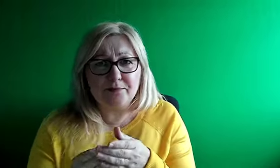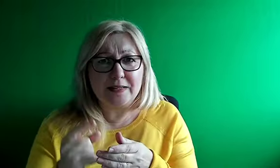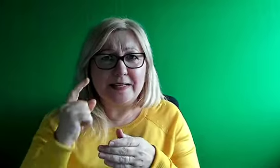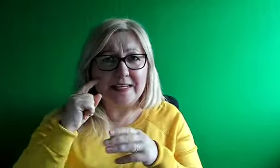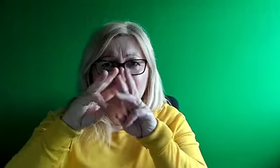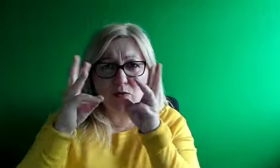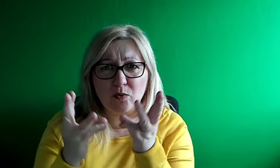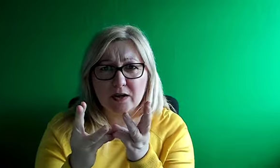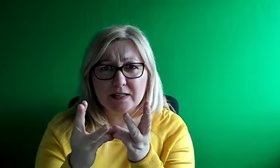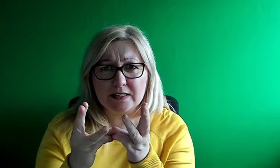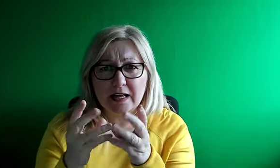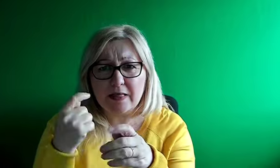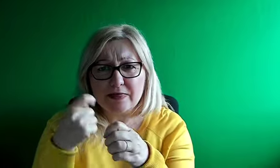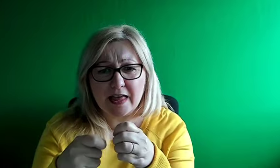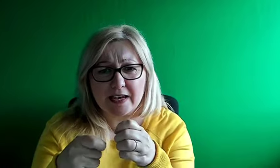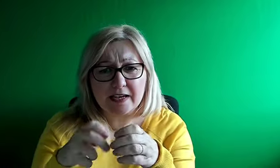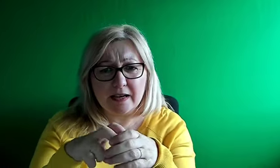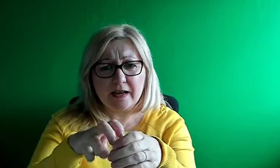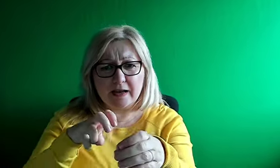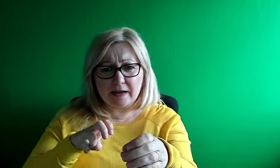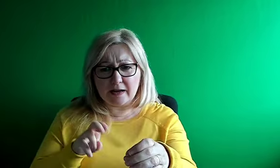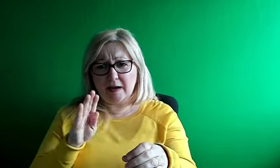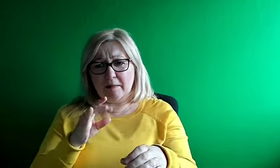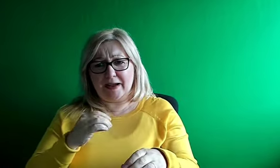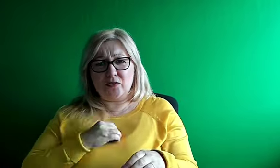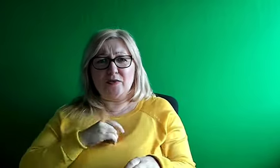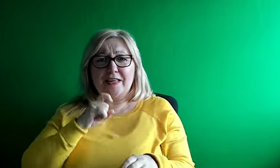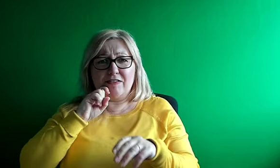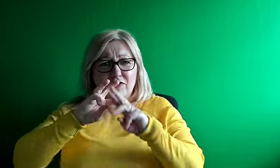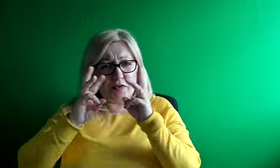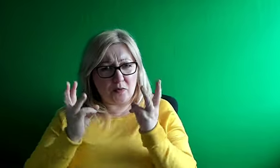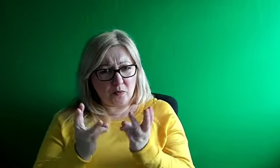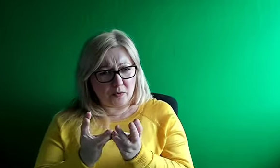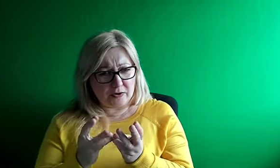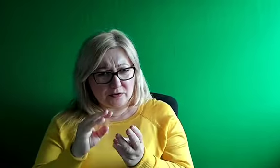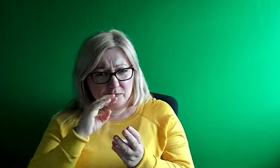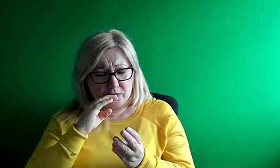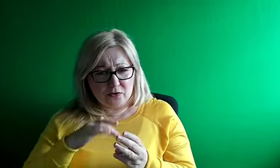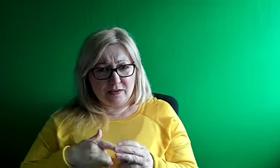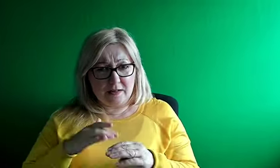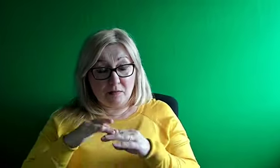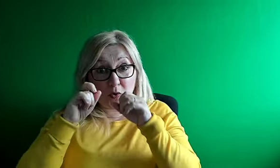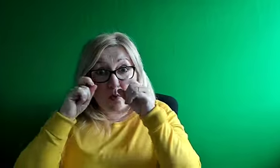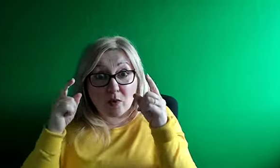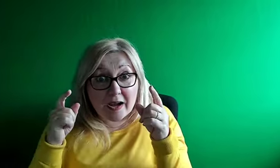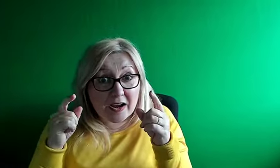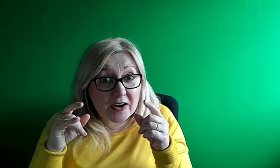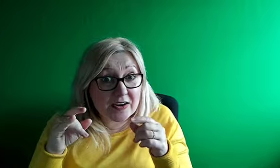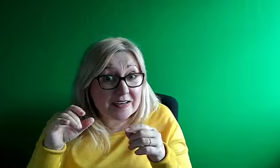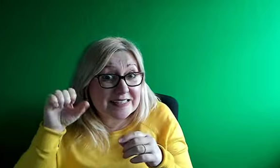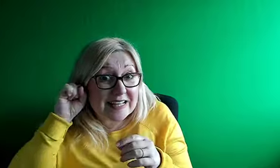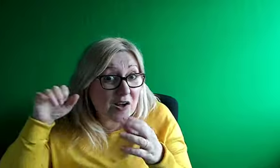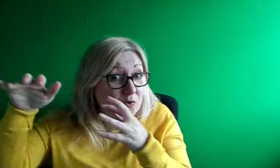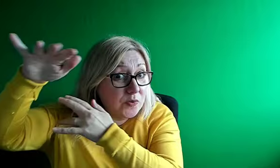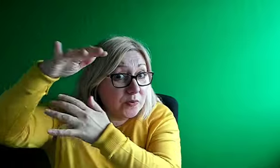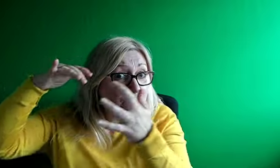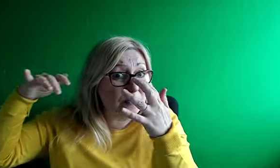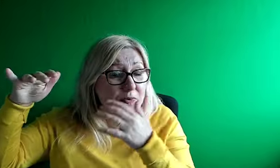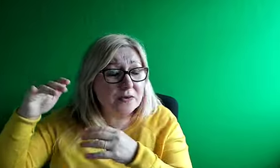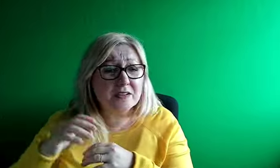sense of hearing? Yeah, I just, yeah, I definitely know that in college, I keep so high for signing all day, you spend